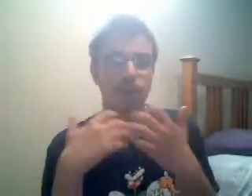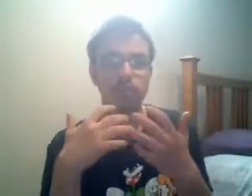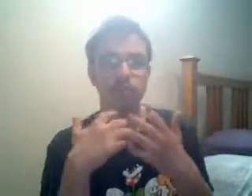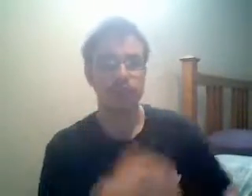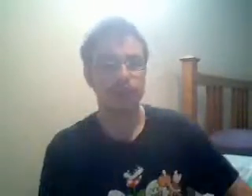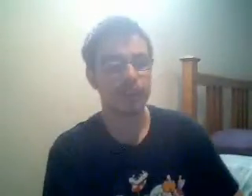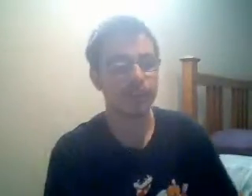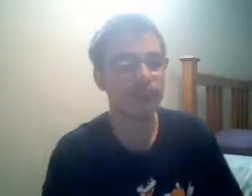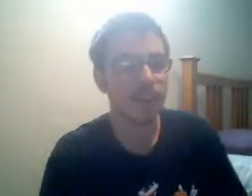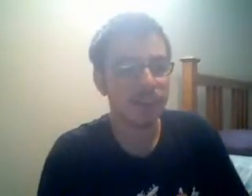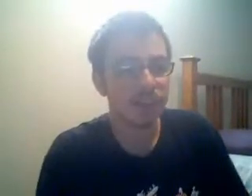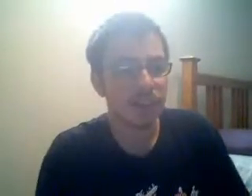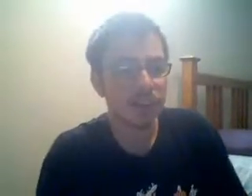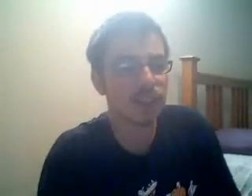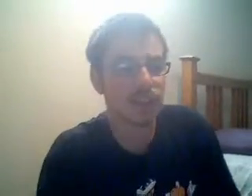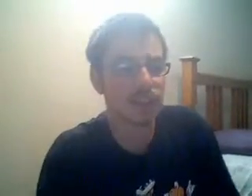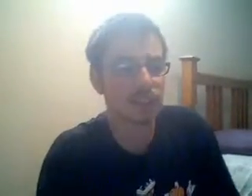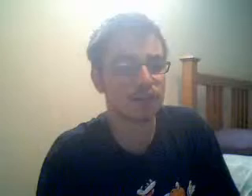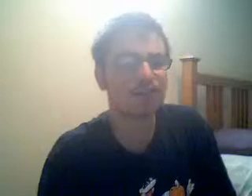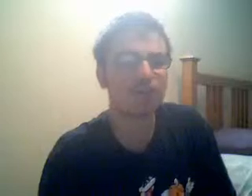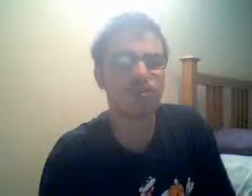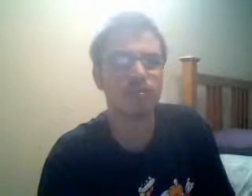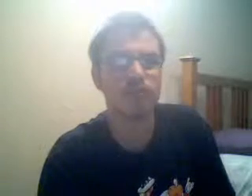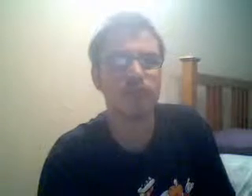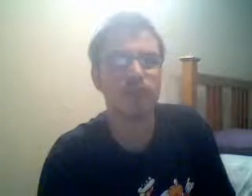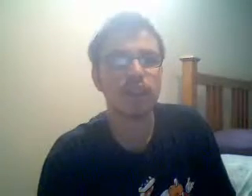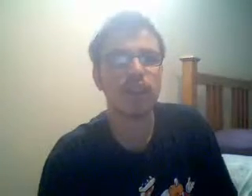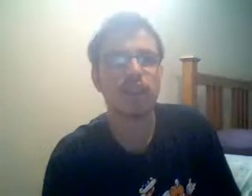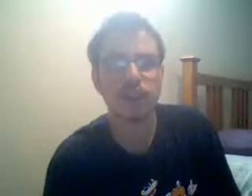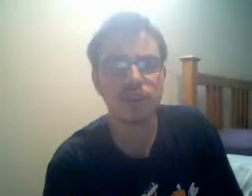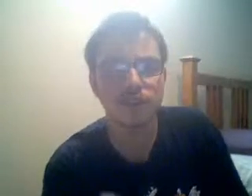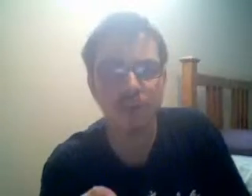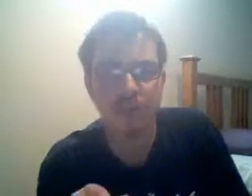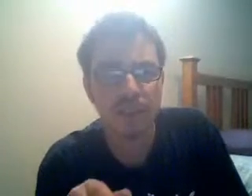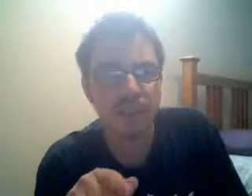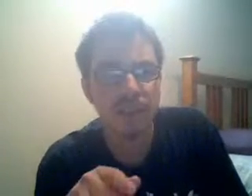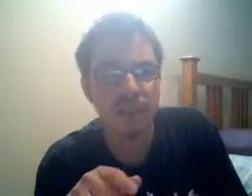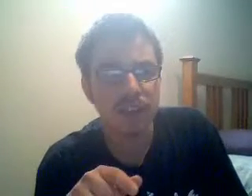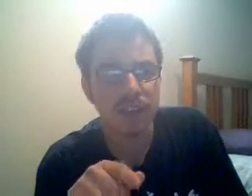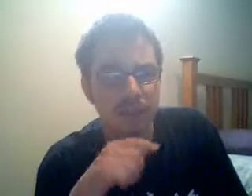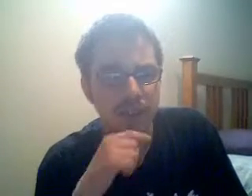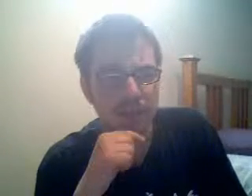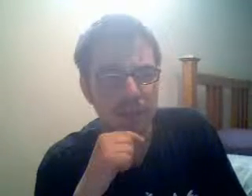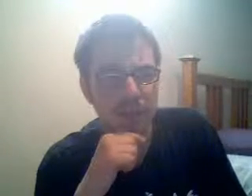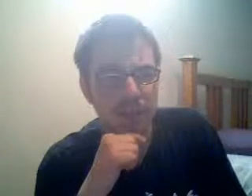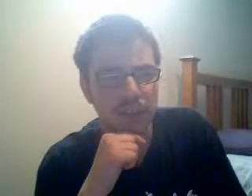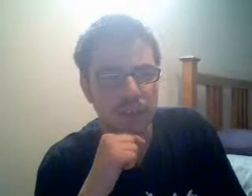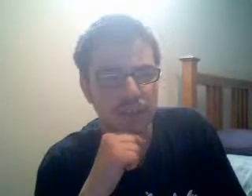commentary. Yeah. So... And also... And What else was I gonna do?